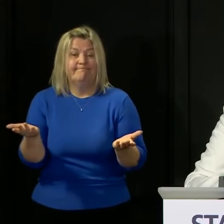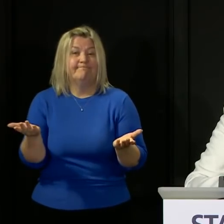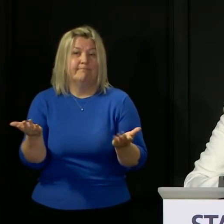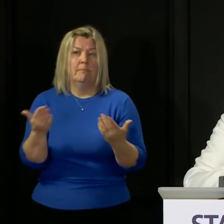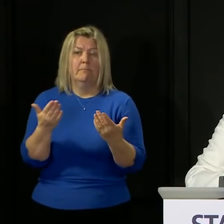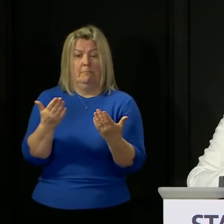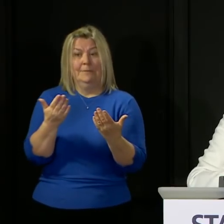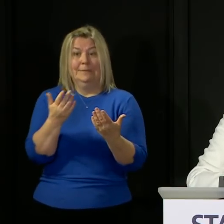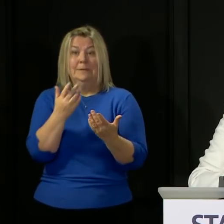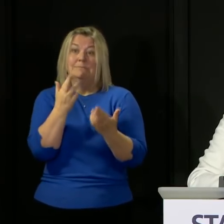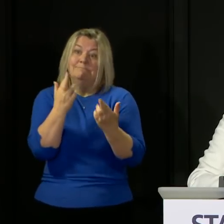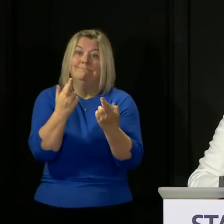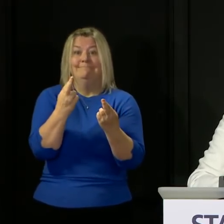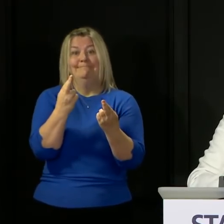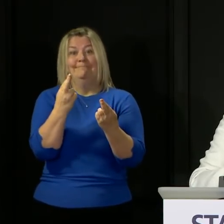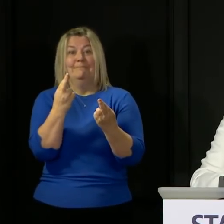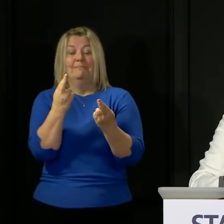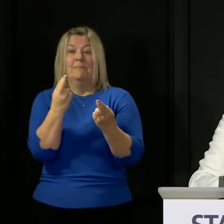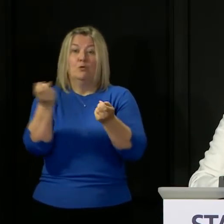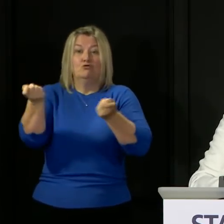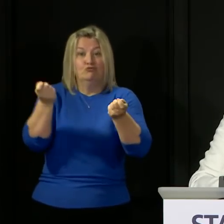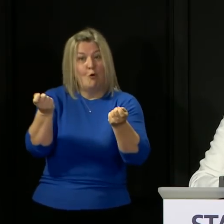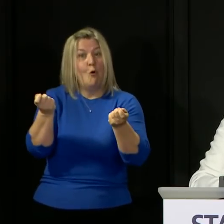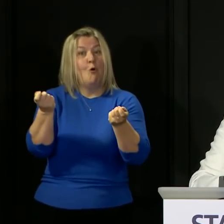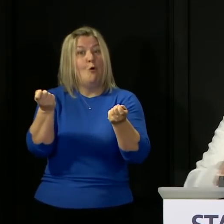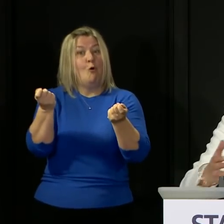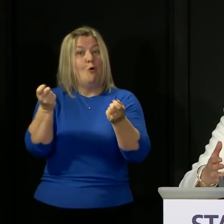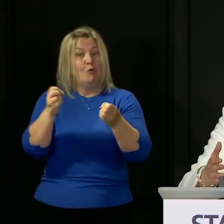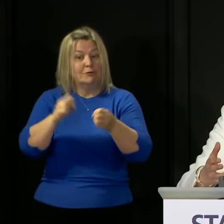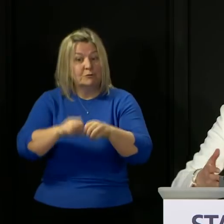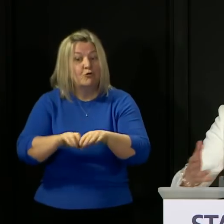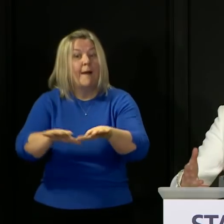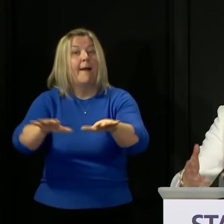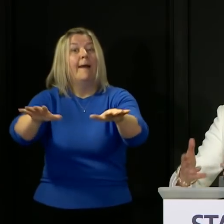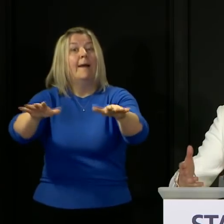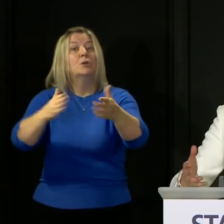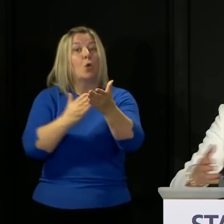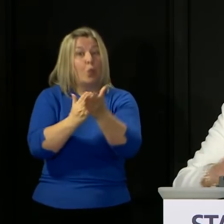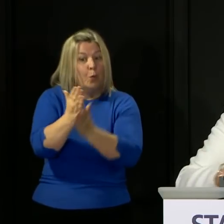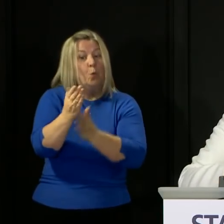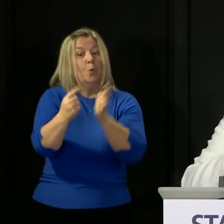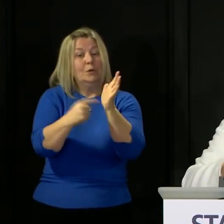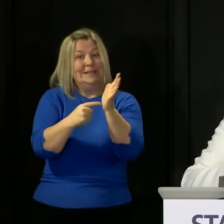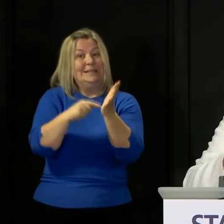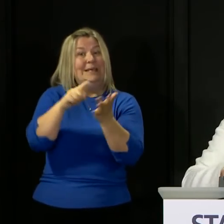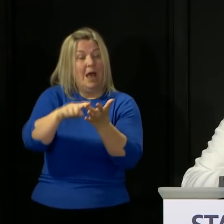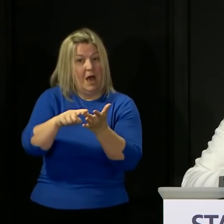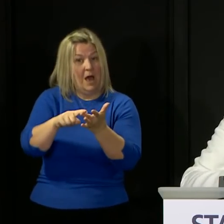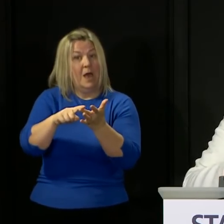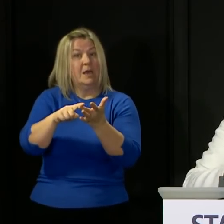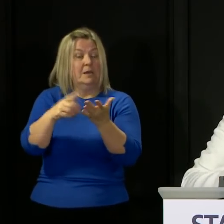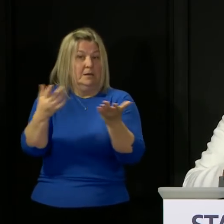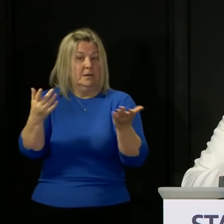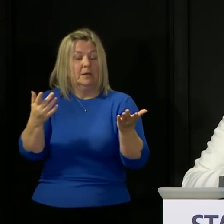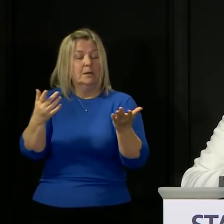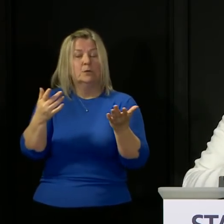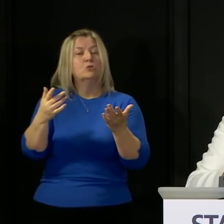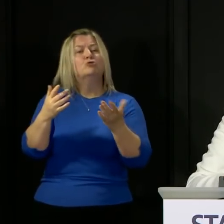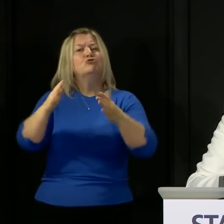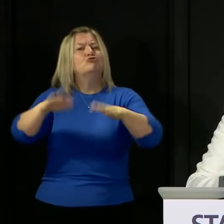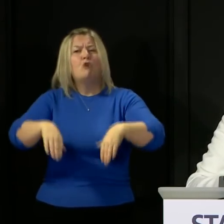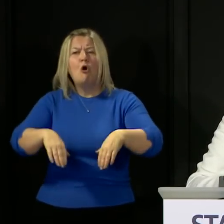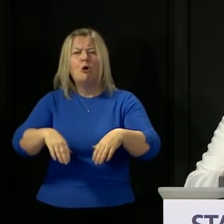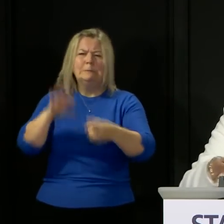possible that we can effectively control the virus through test, trace and isolate. But we're not setting a particular